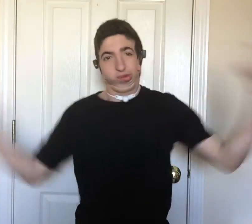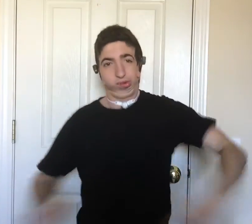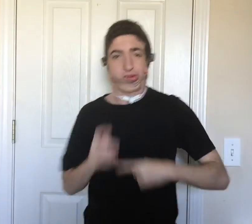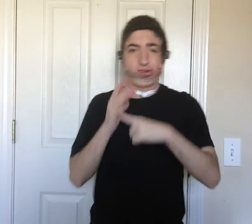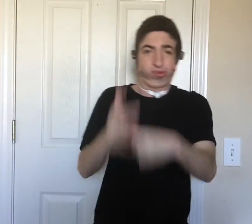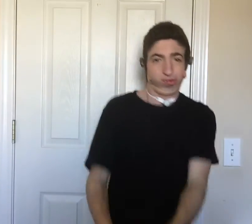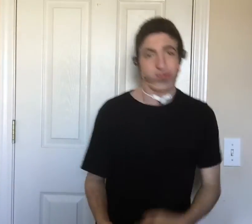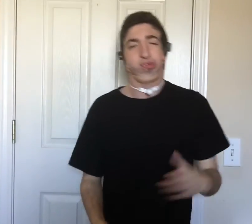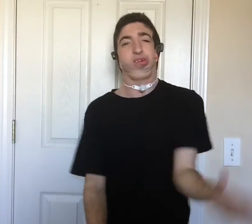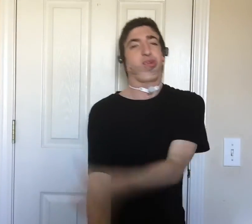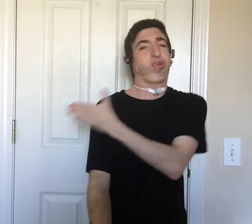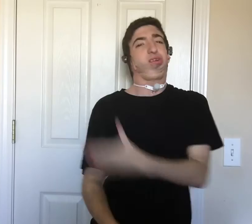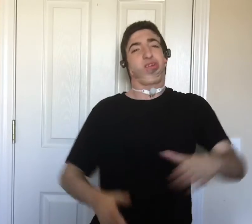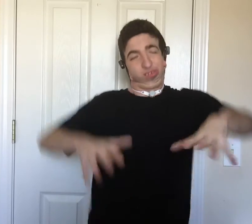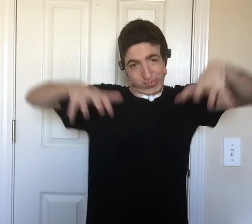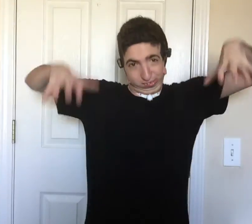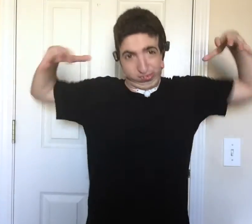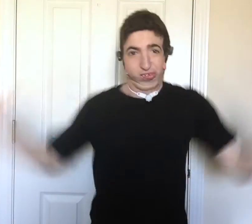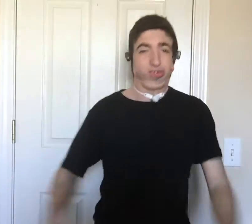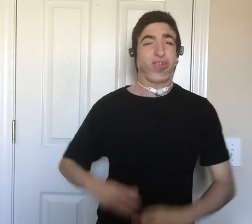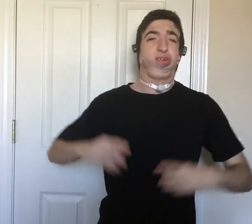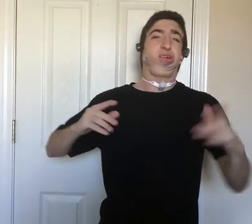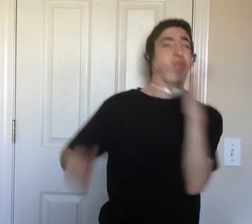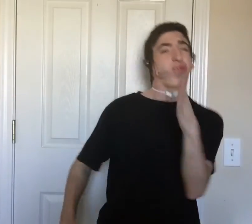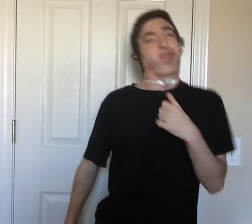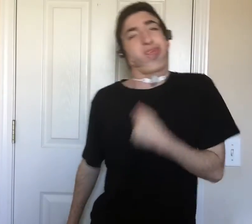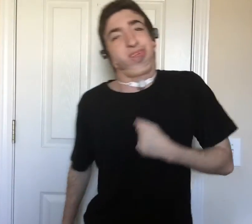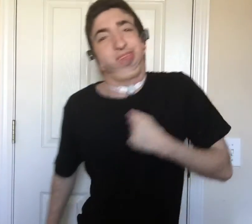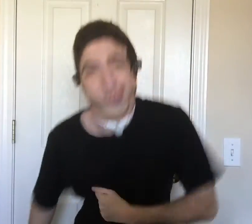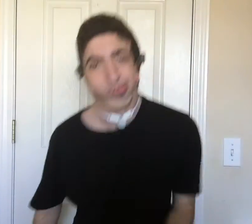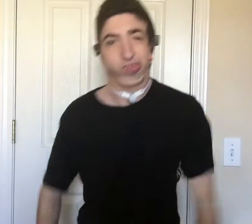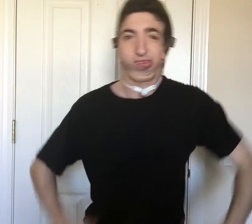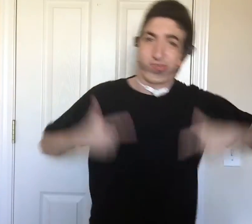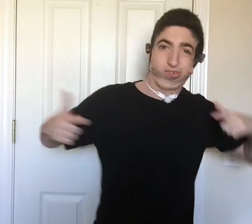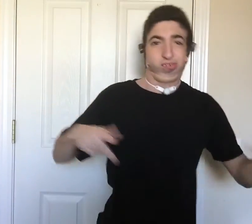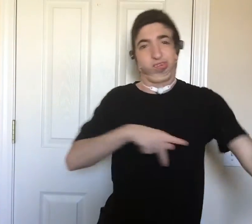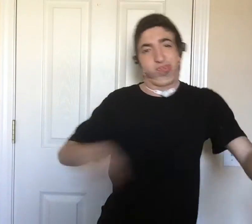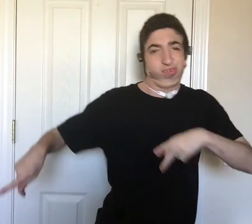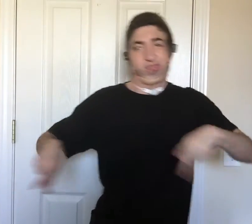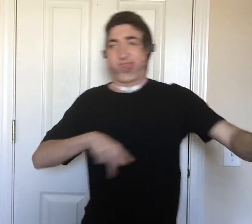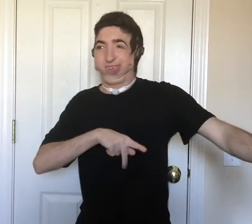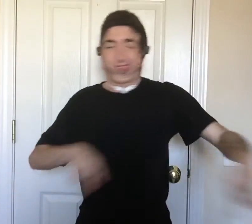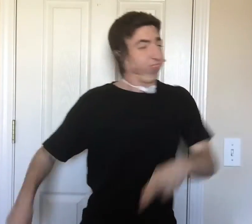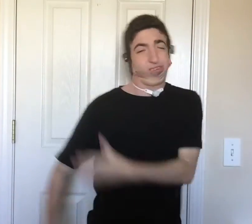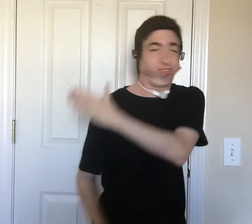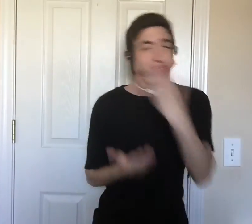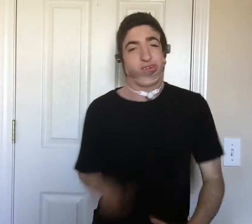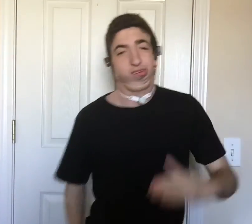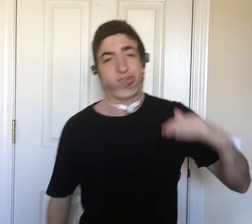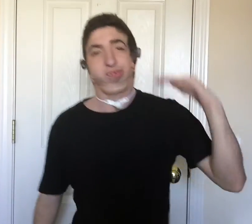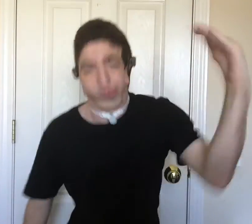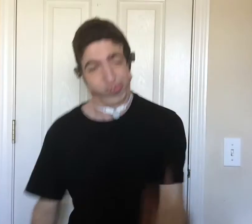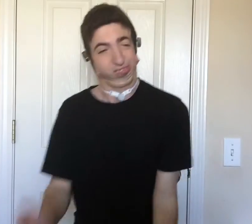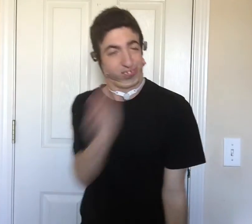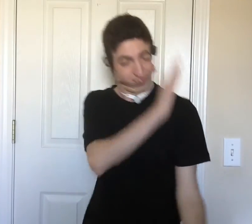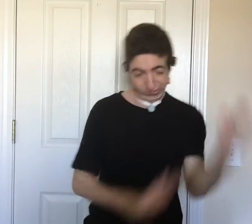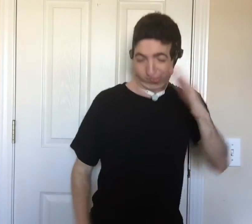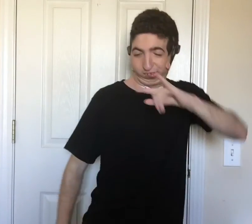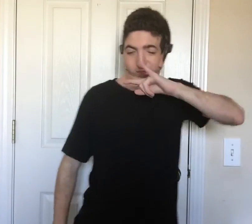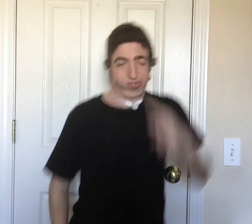the fans going around with us. Tell mommy, I'm sorry. This life is a party. I'm never growing up. once was a kid. All I had